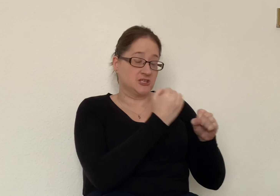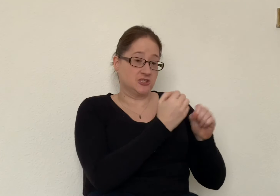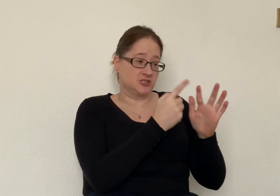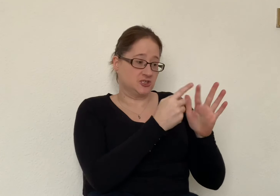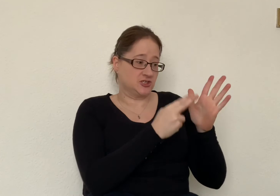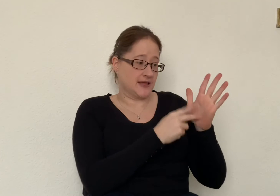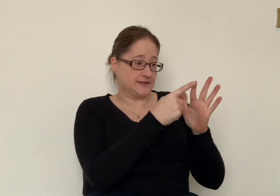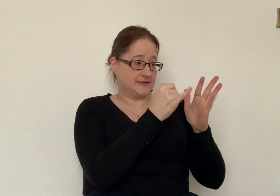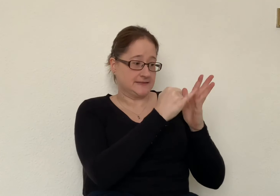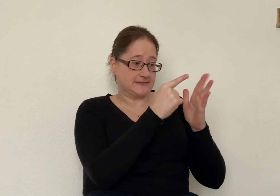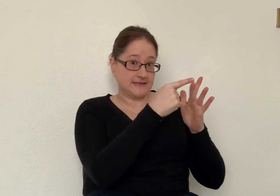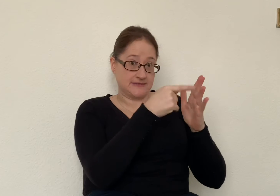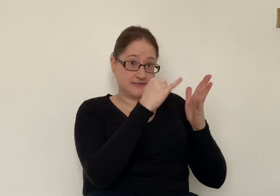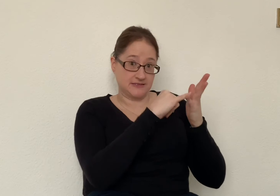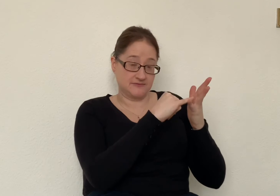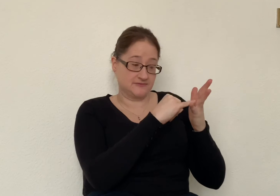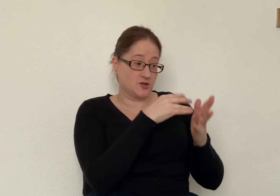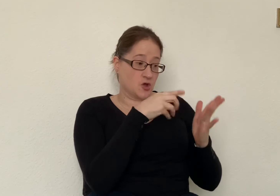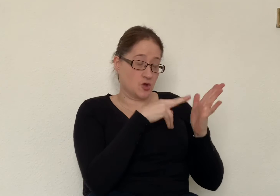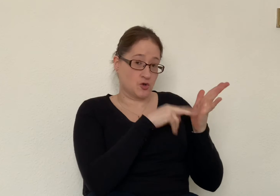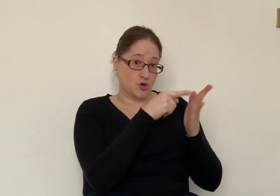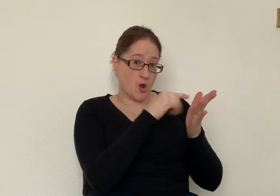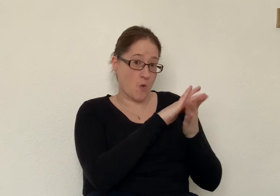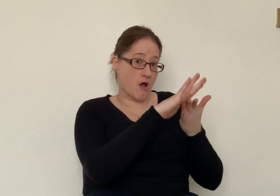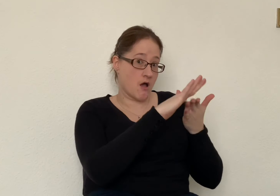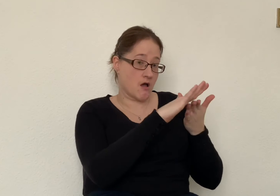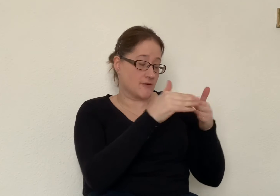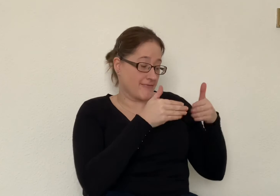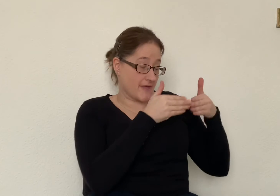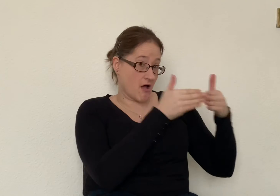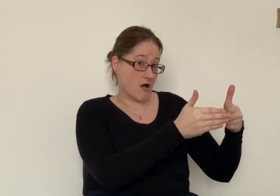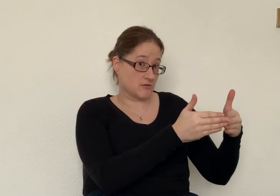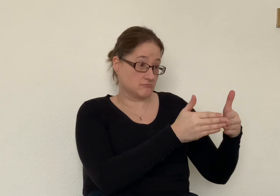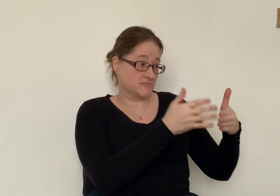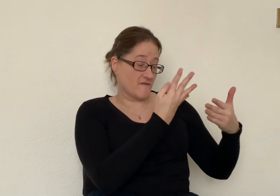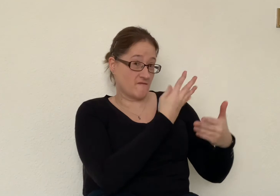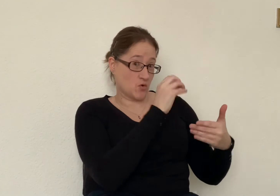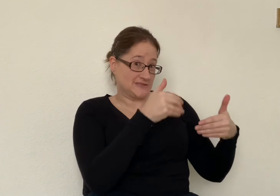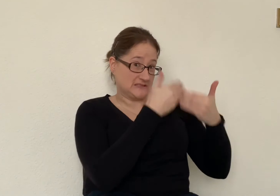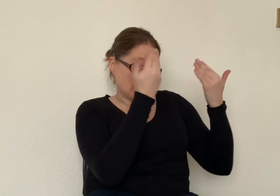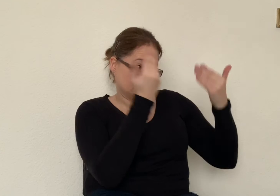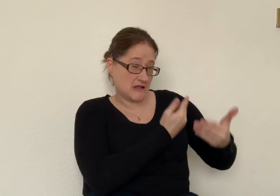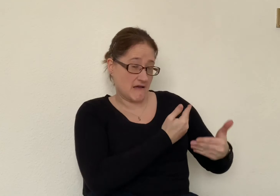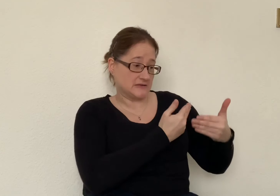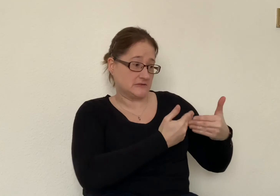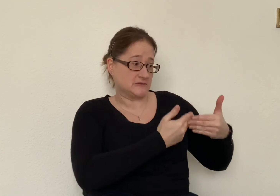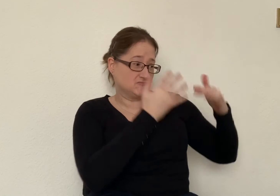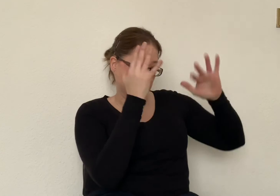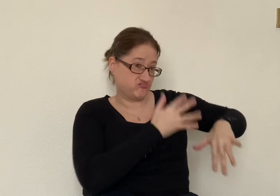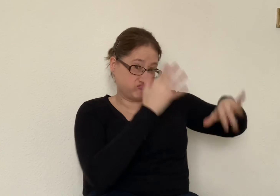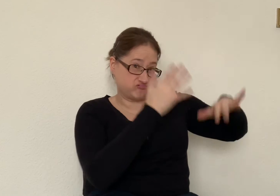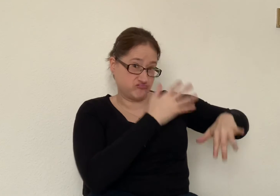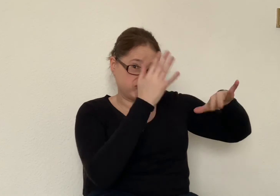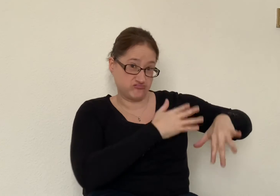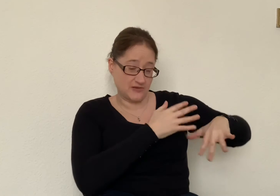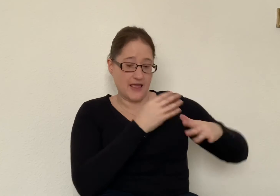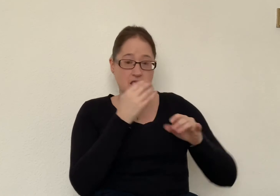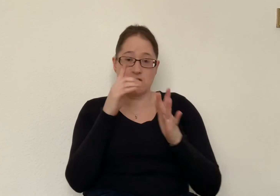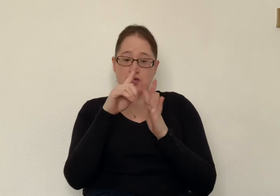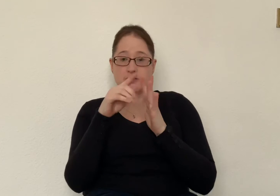Noah stayed in the ark for 40 days and nights and in the book of Joshua Moses